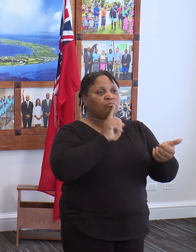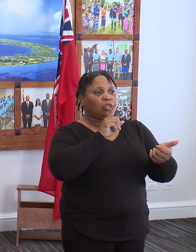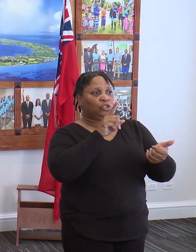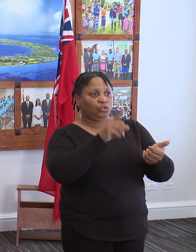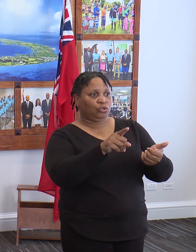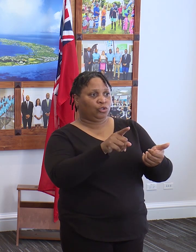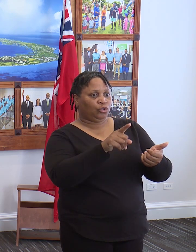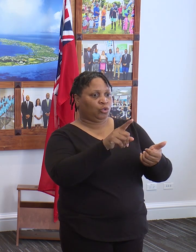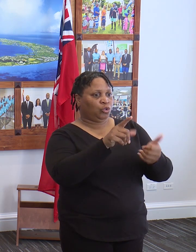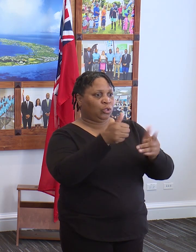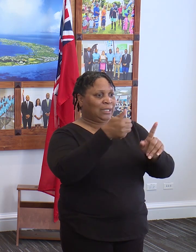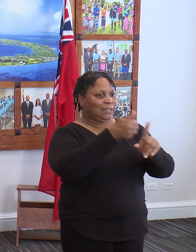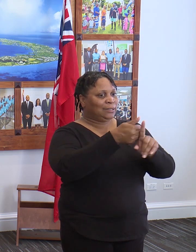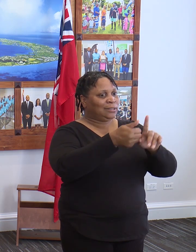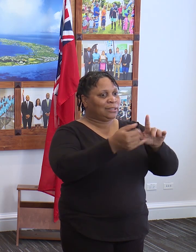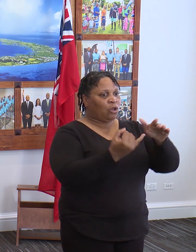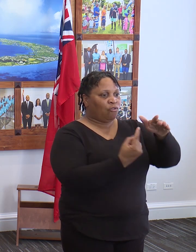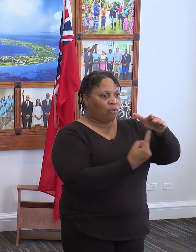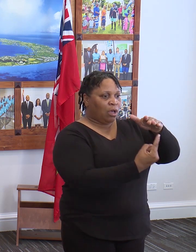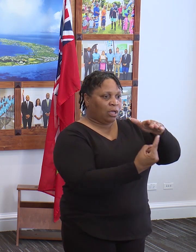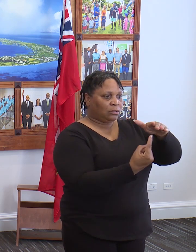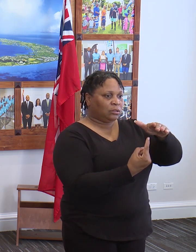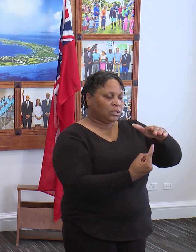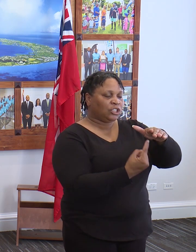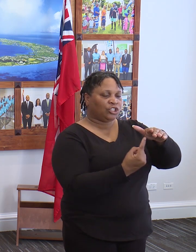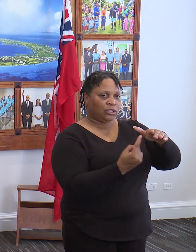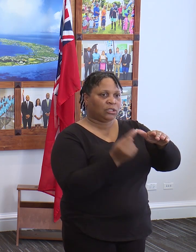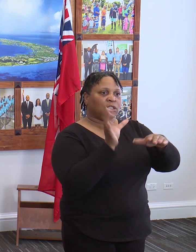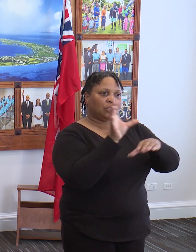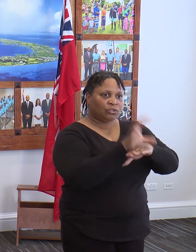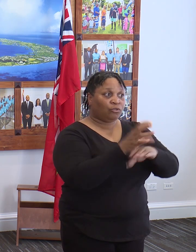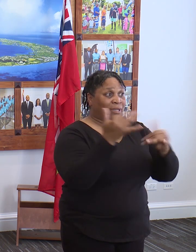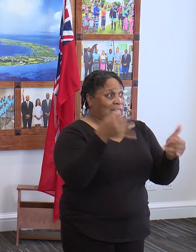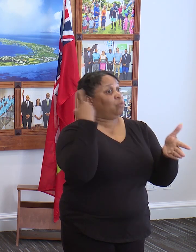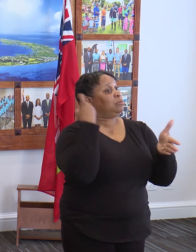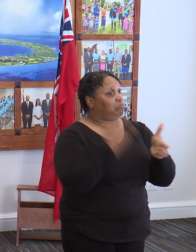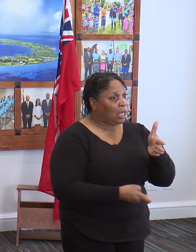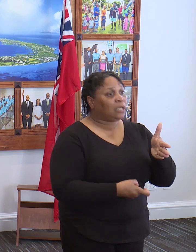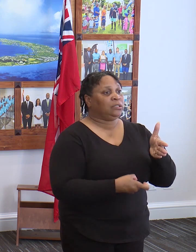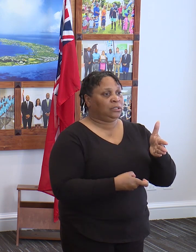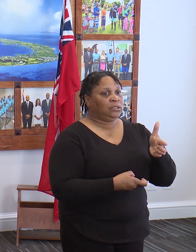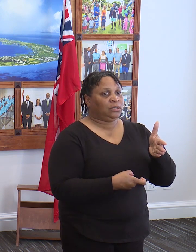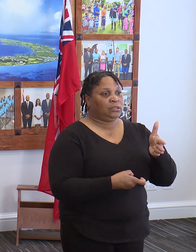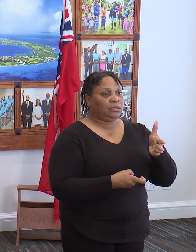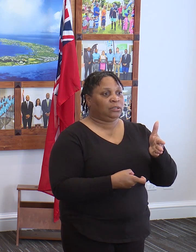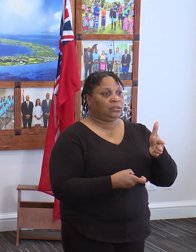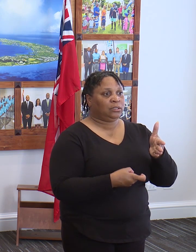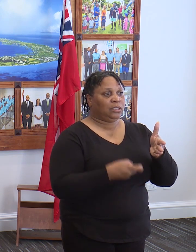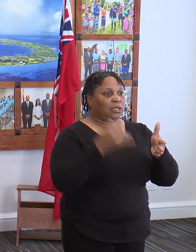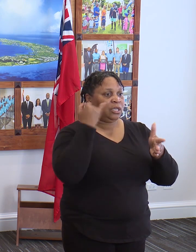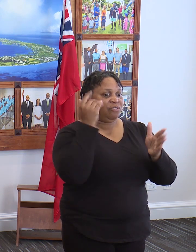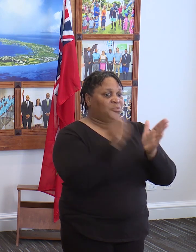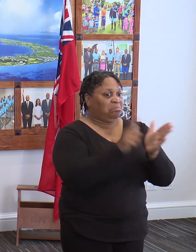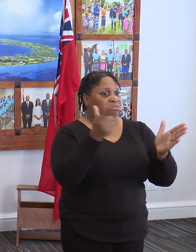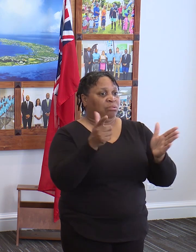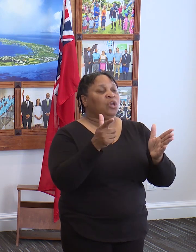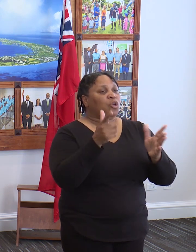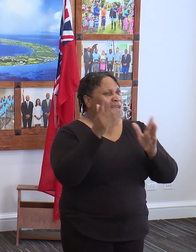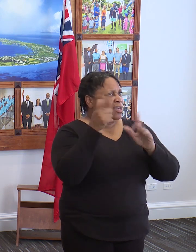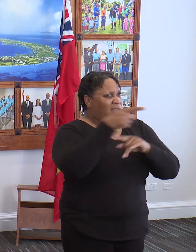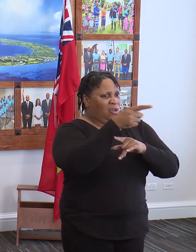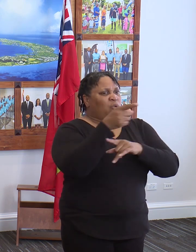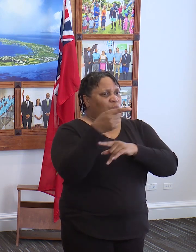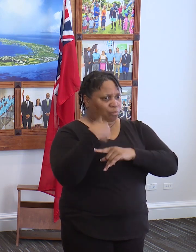home self-quarantine is in force. Today, there are now penalties for violating that quarantine. And we are going to expect